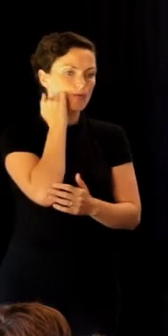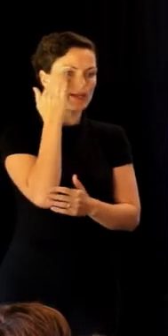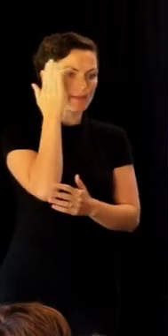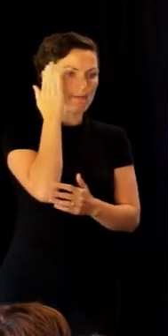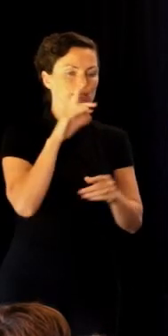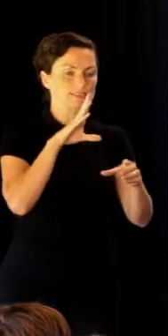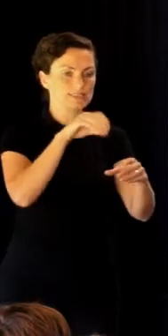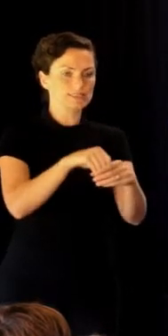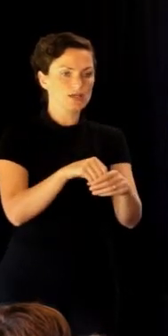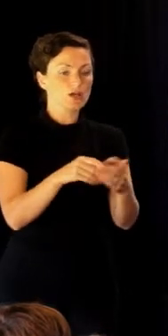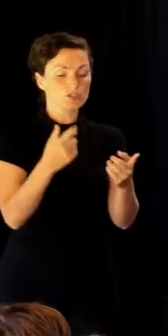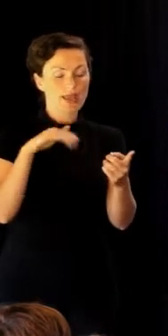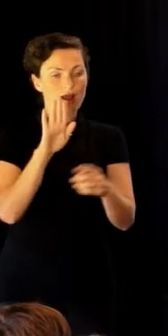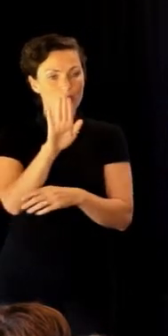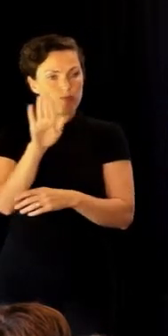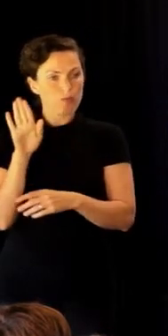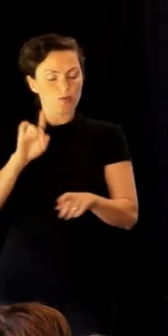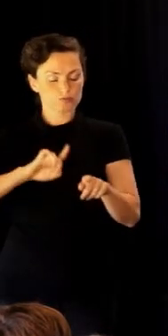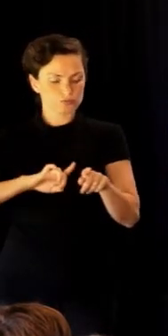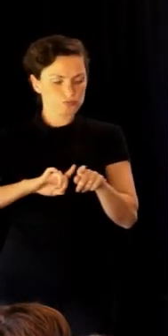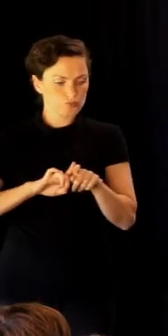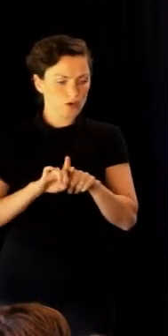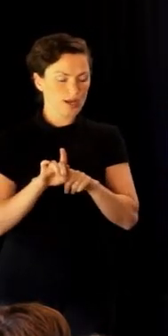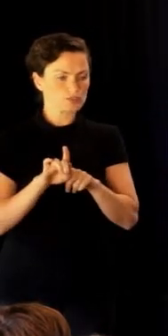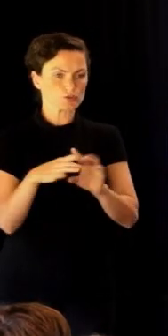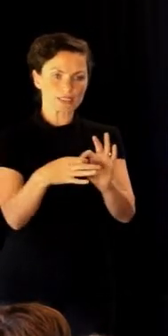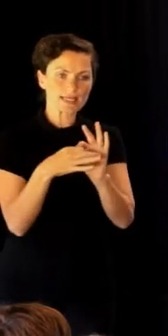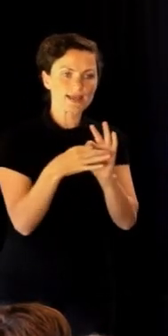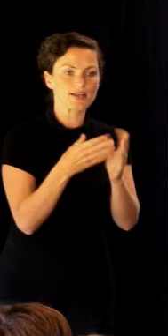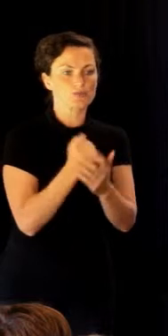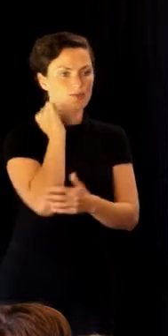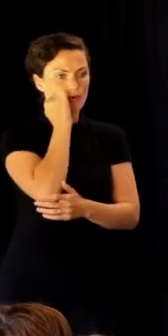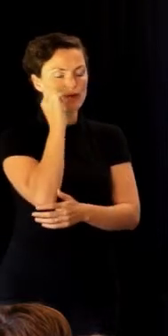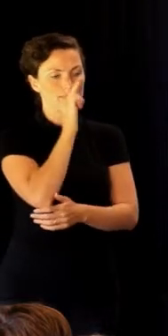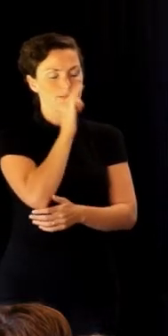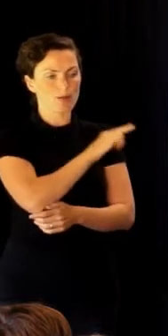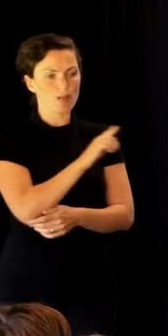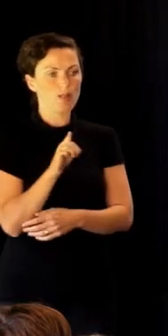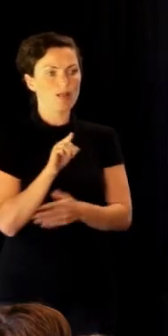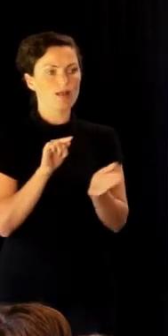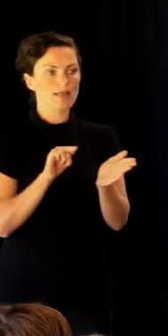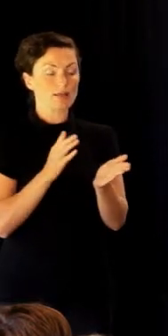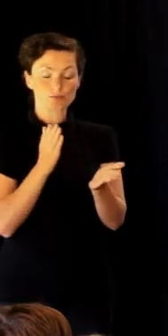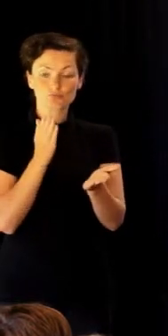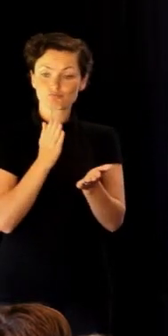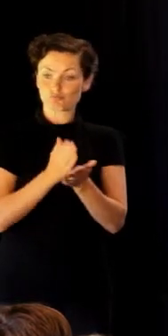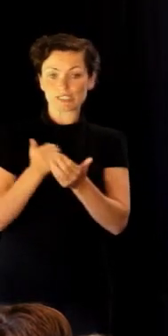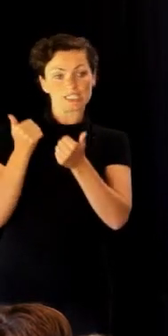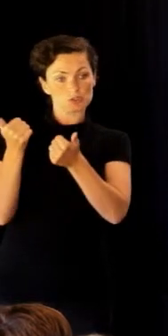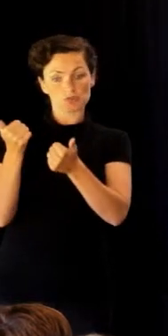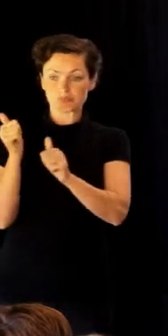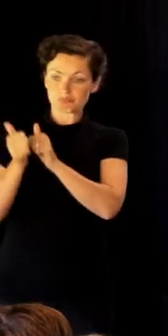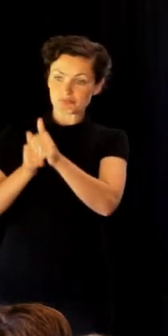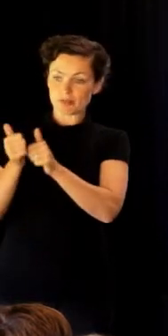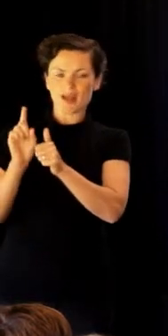So the board undertook to engage with Māori and that's all very well and very honourable in making